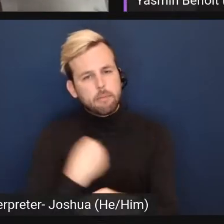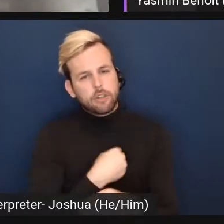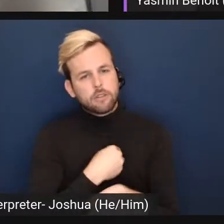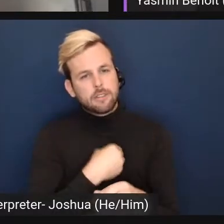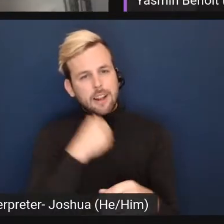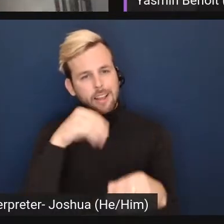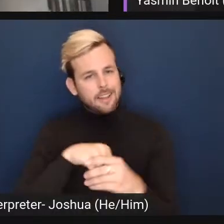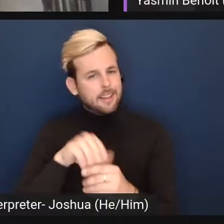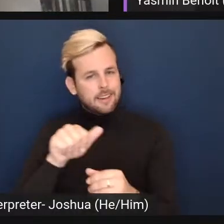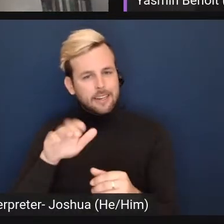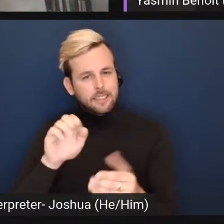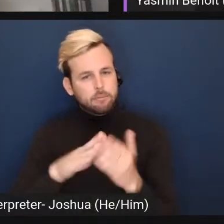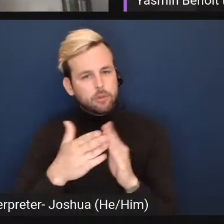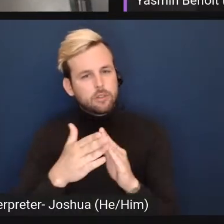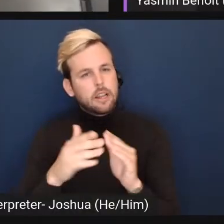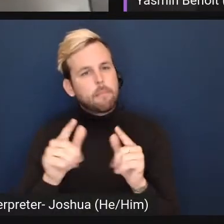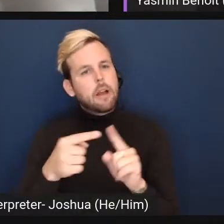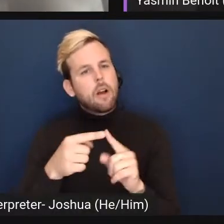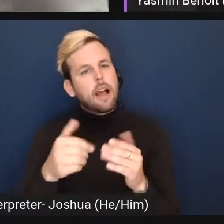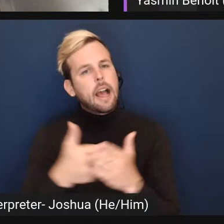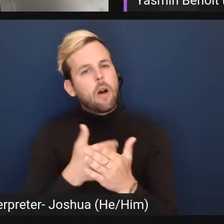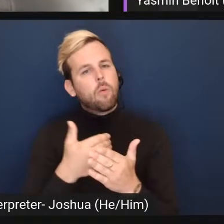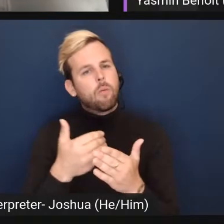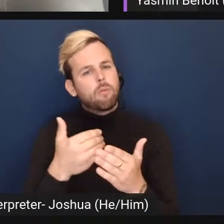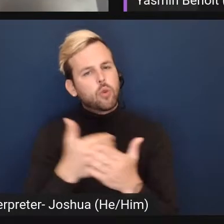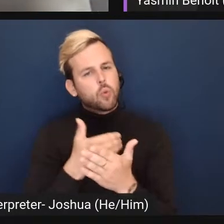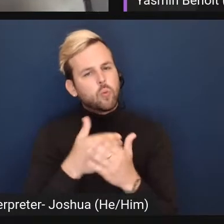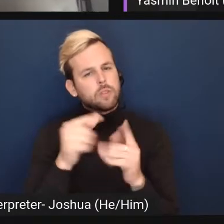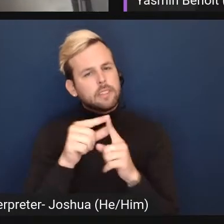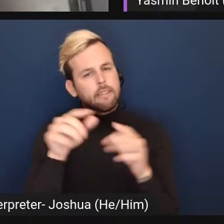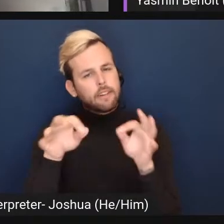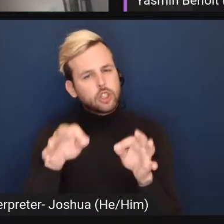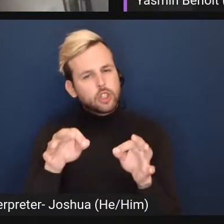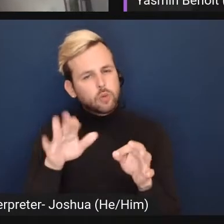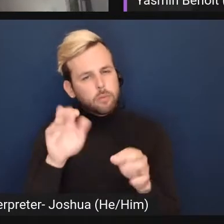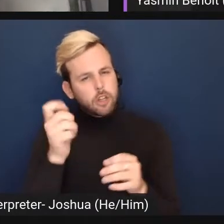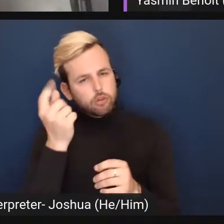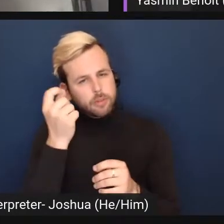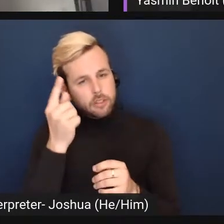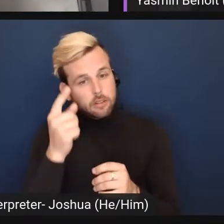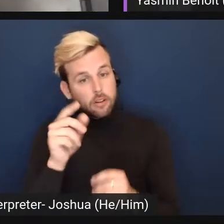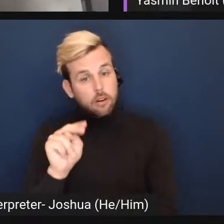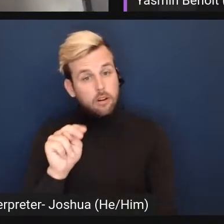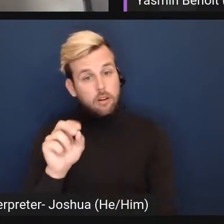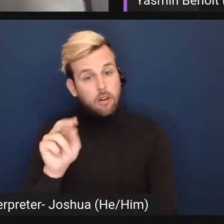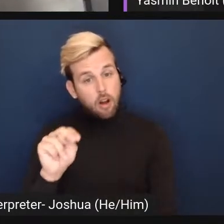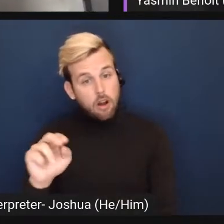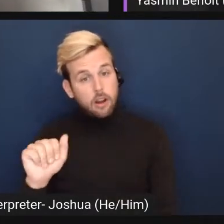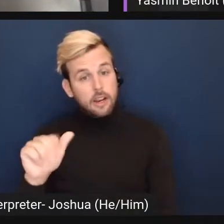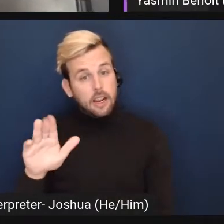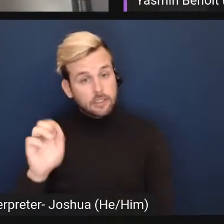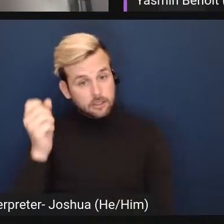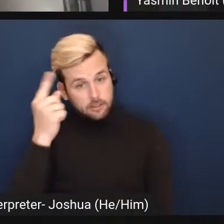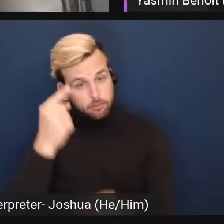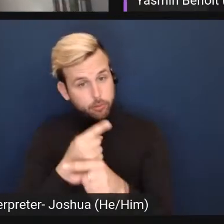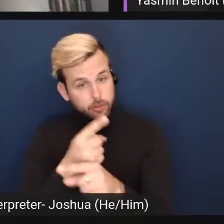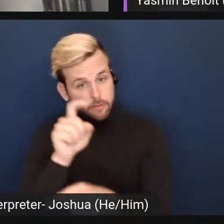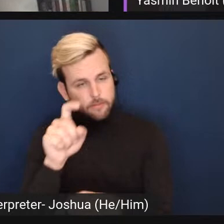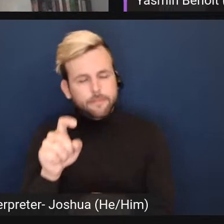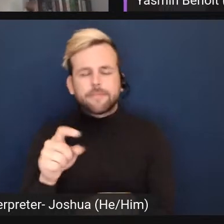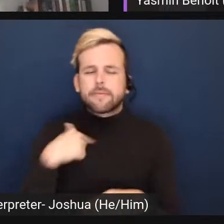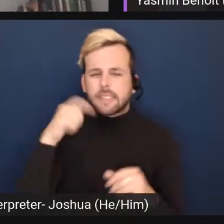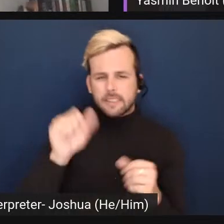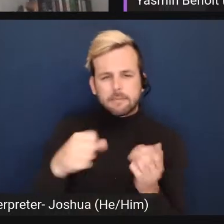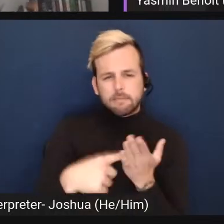communities about the new definition, how the new definition will be interpreted? Do non-ACES interpret it correctly? I can speak a little bit to this,